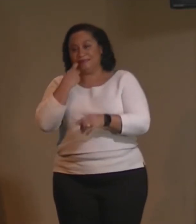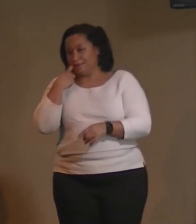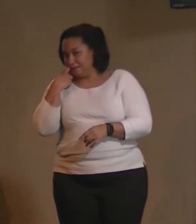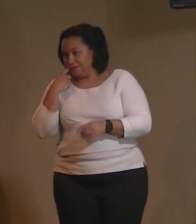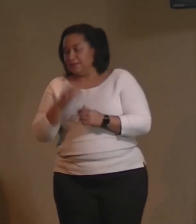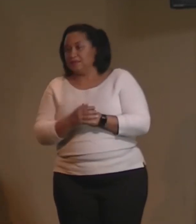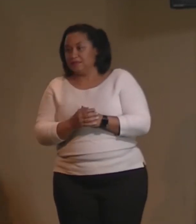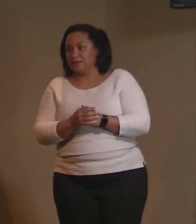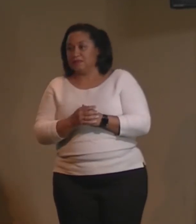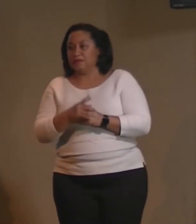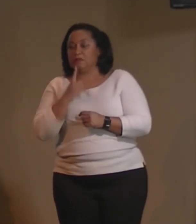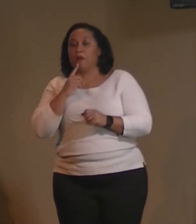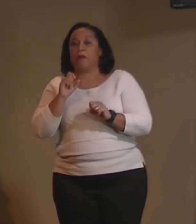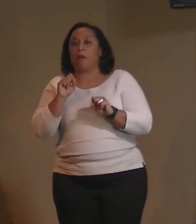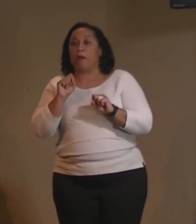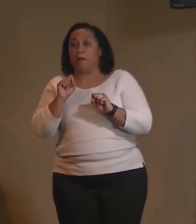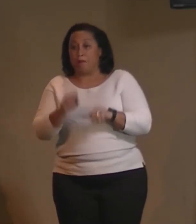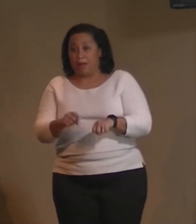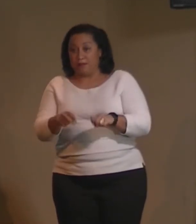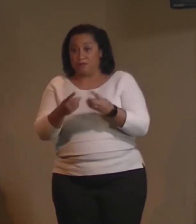there's a possible divorce